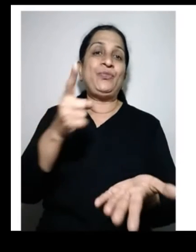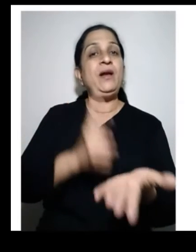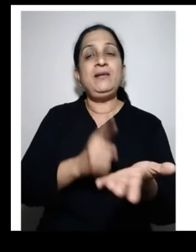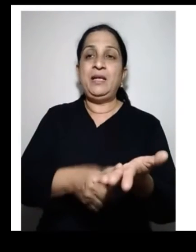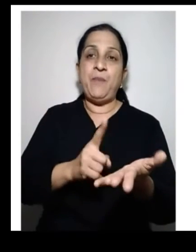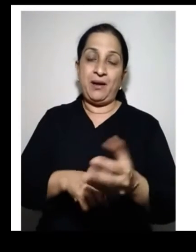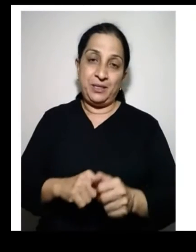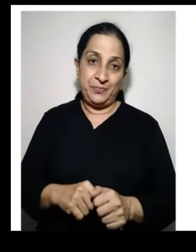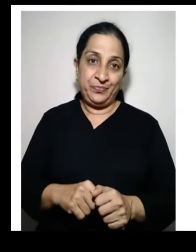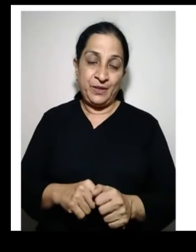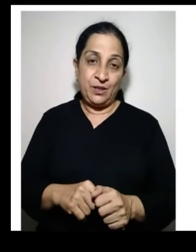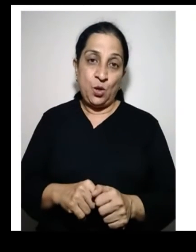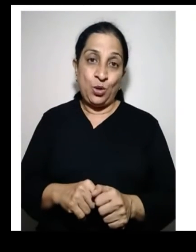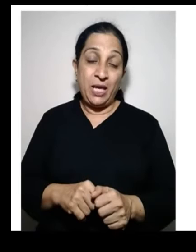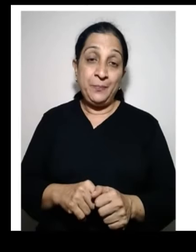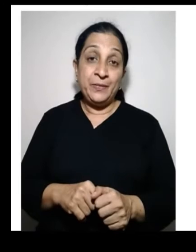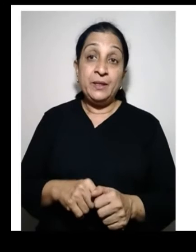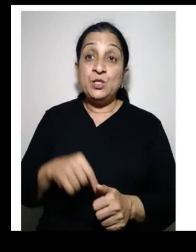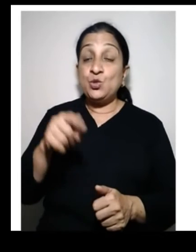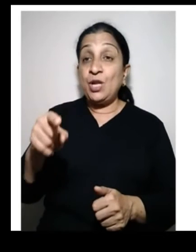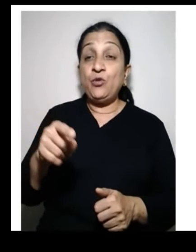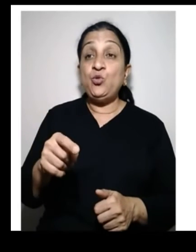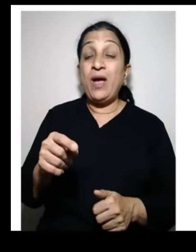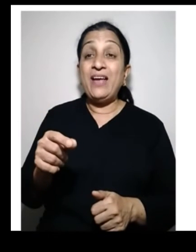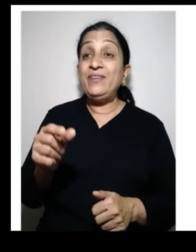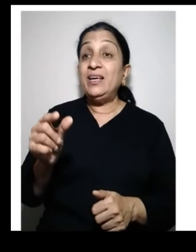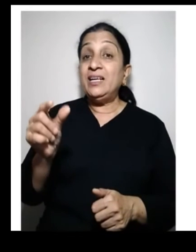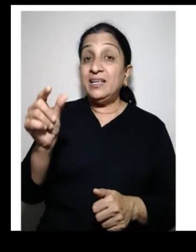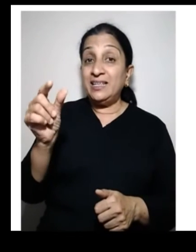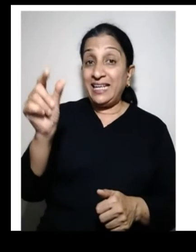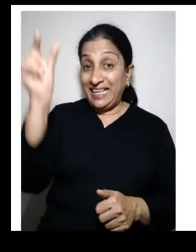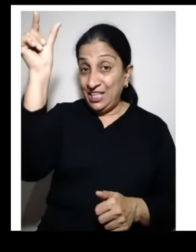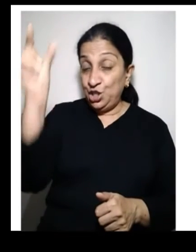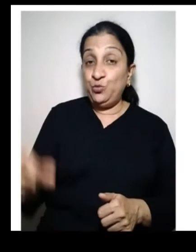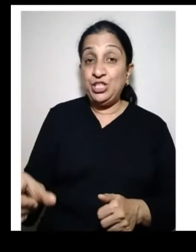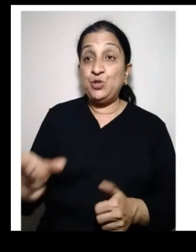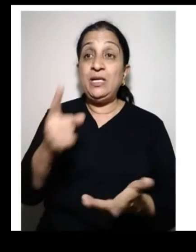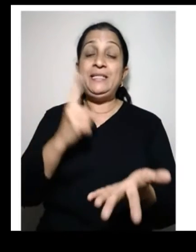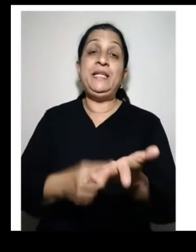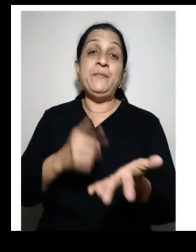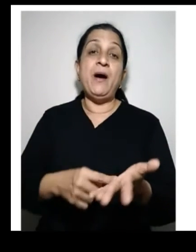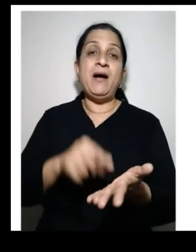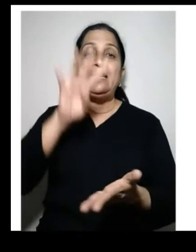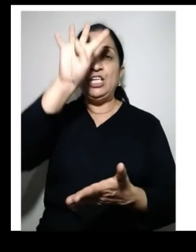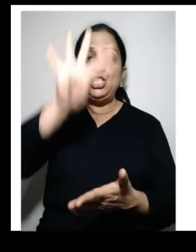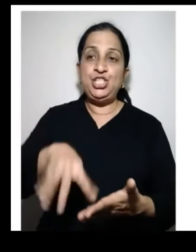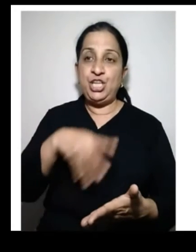demand increases,